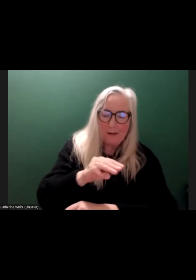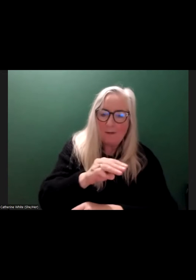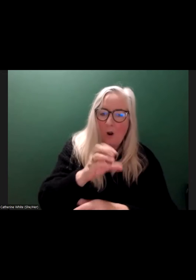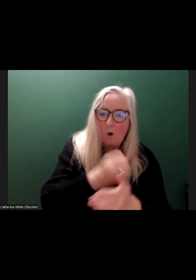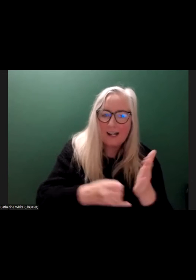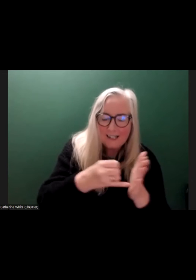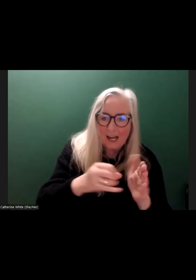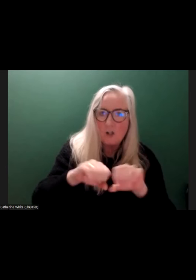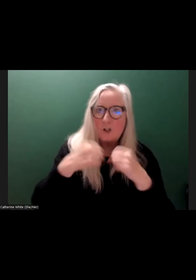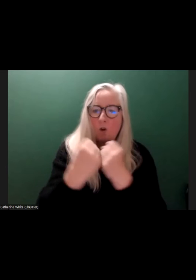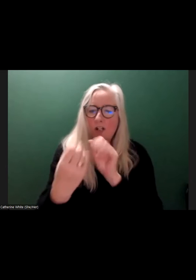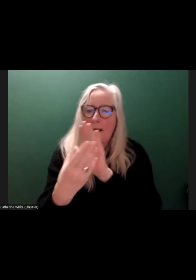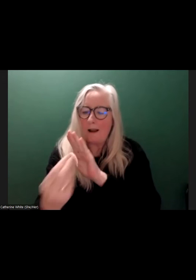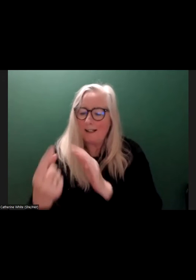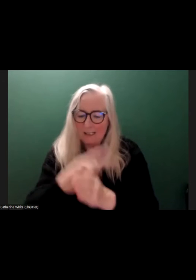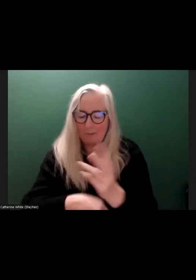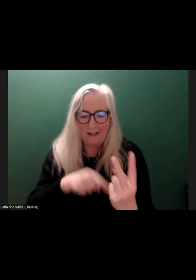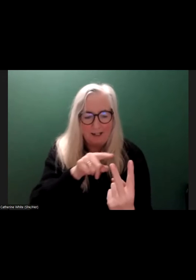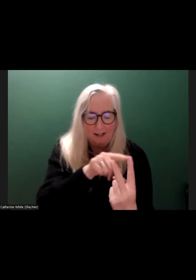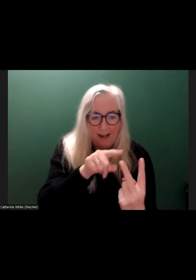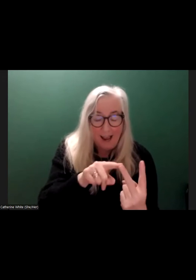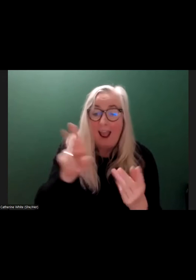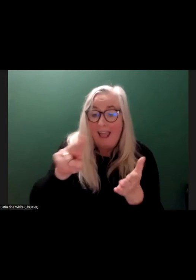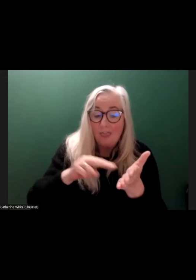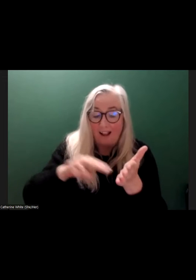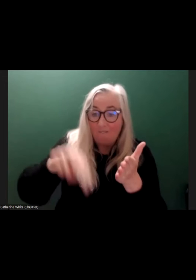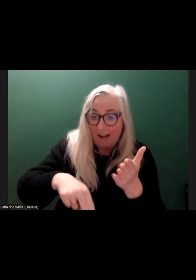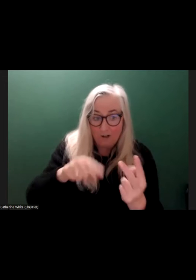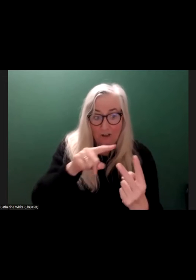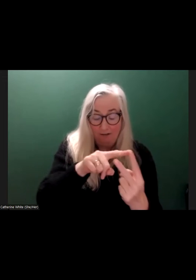model of disability and the convention of the rights of disabled people.